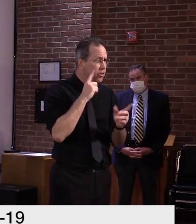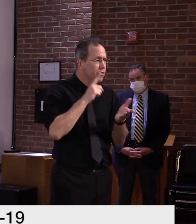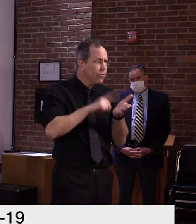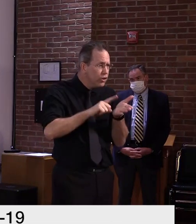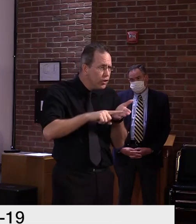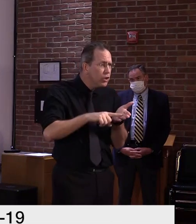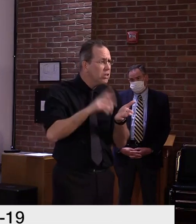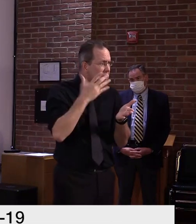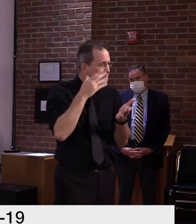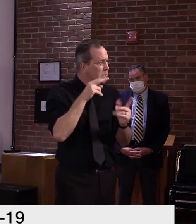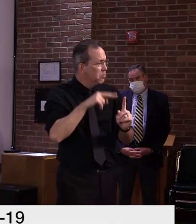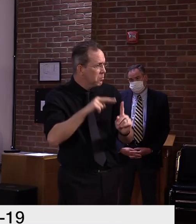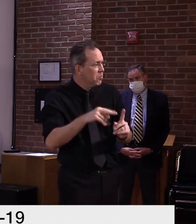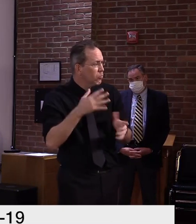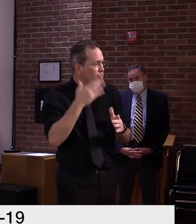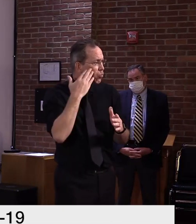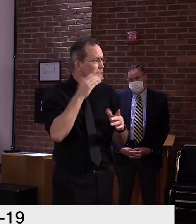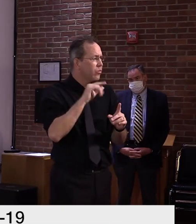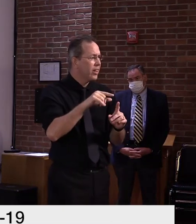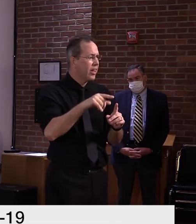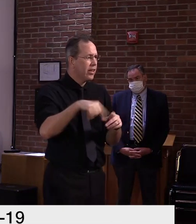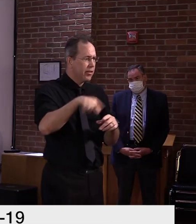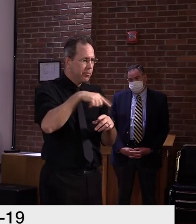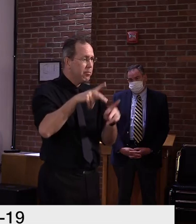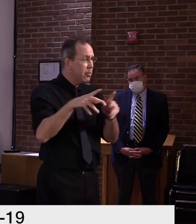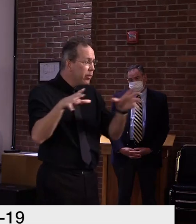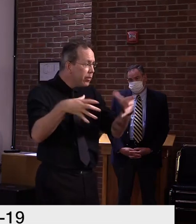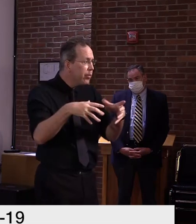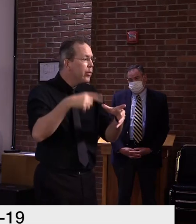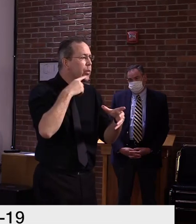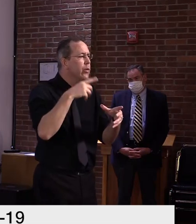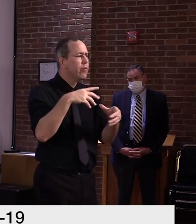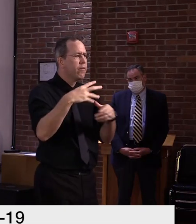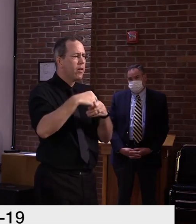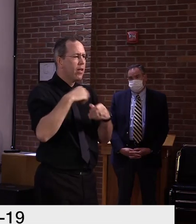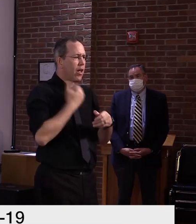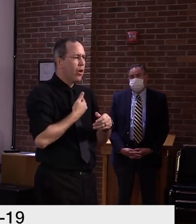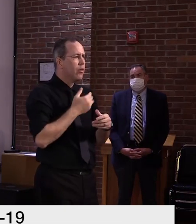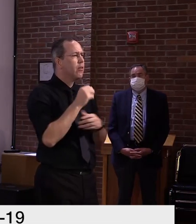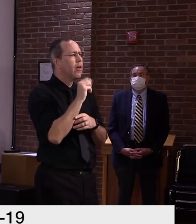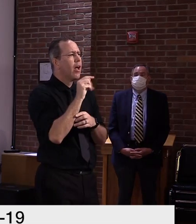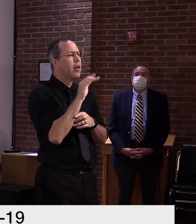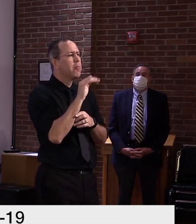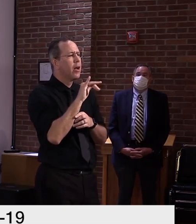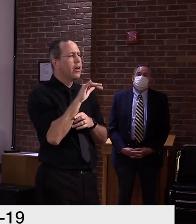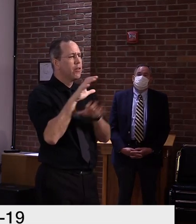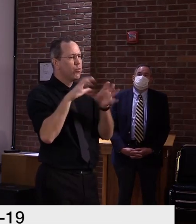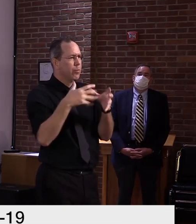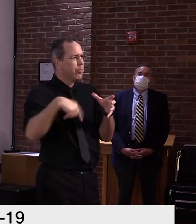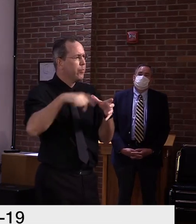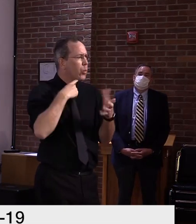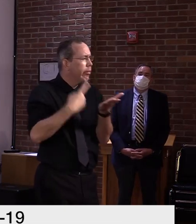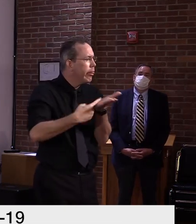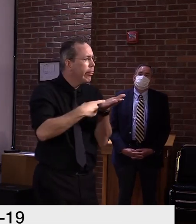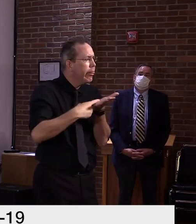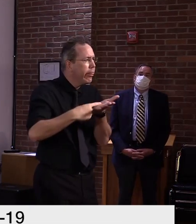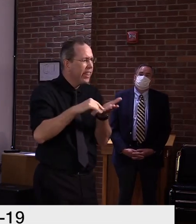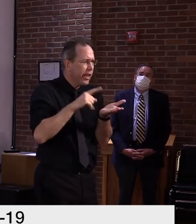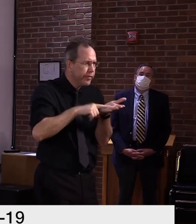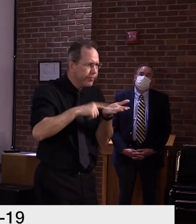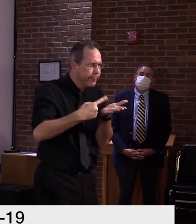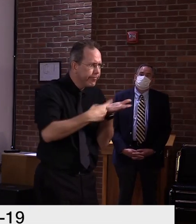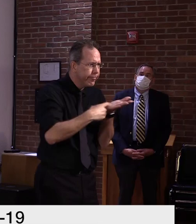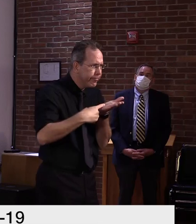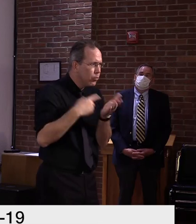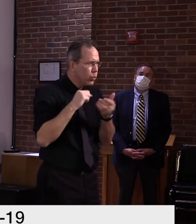antibody serology testing work group that's been making recommendations to us, uh, every